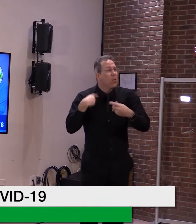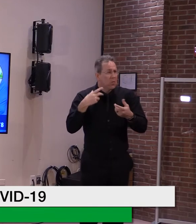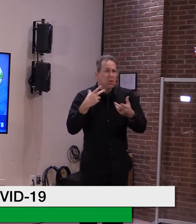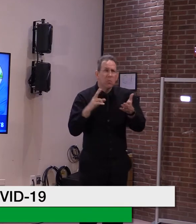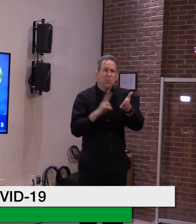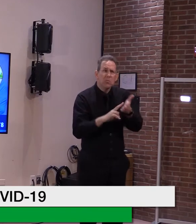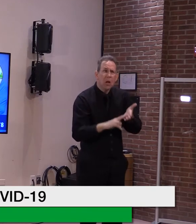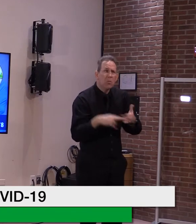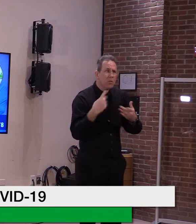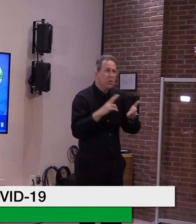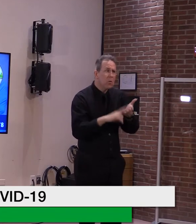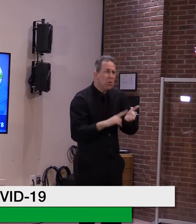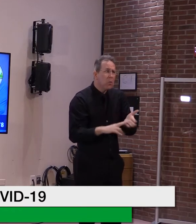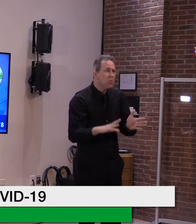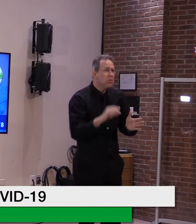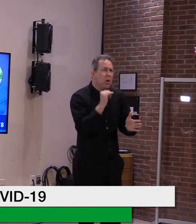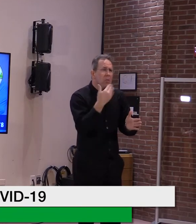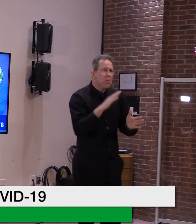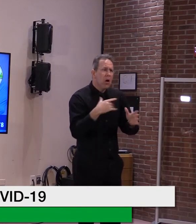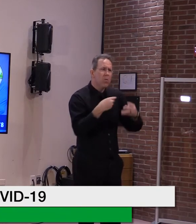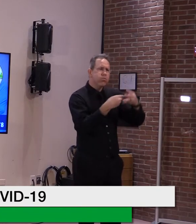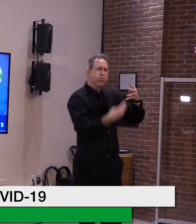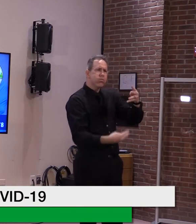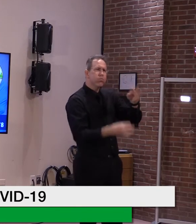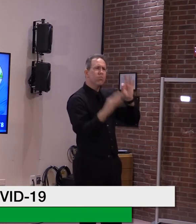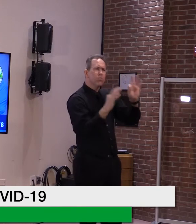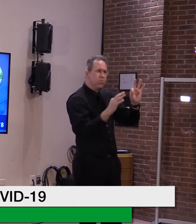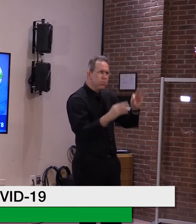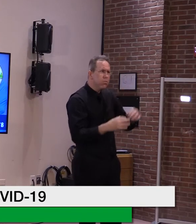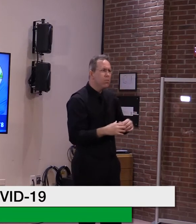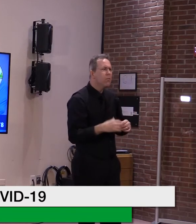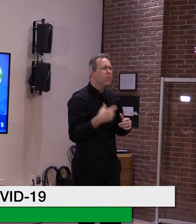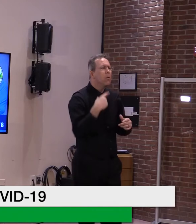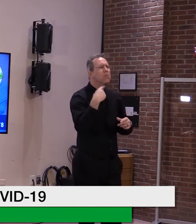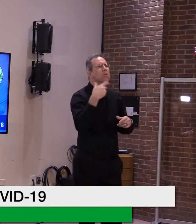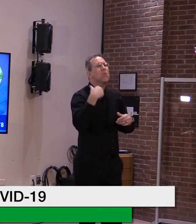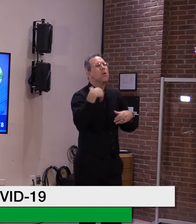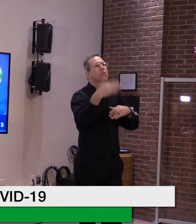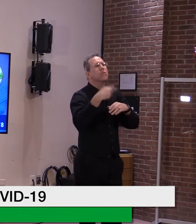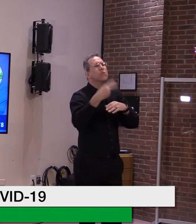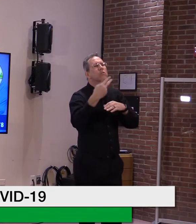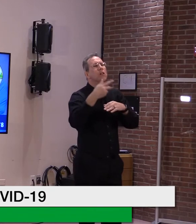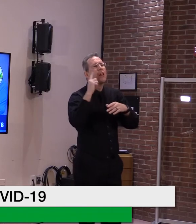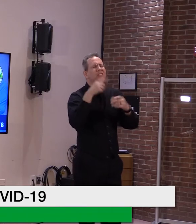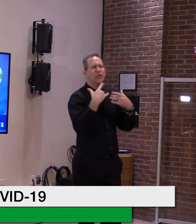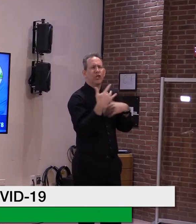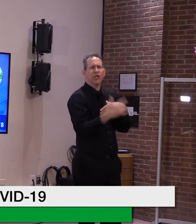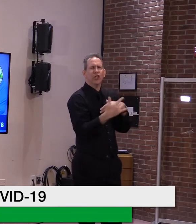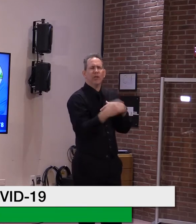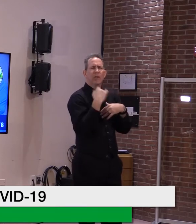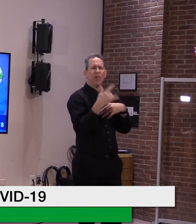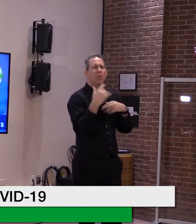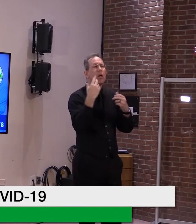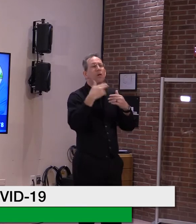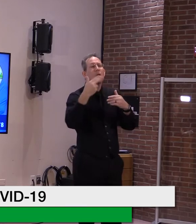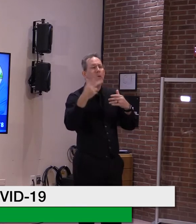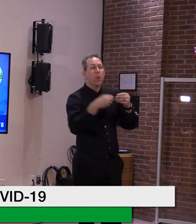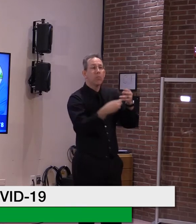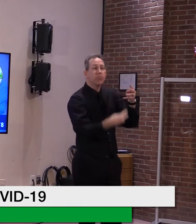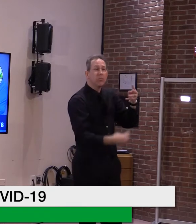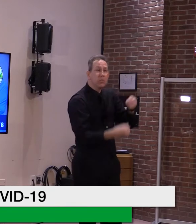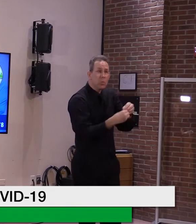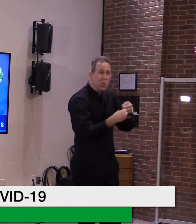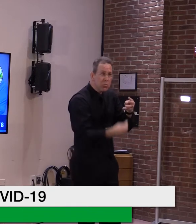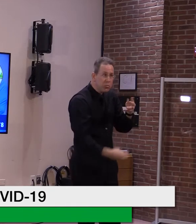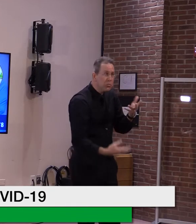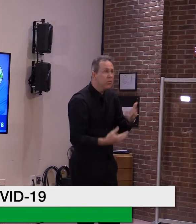it a couple more days. But we feel comfortable now that we've opened up registration here that we can open up registration for the other group